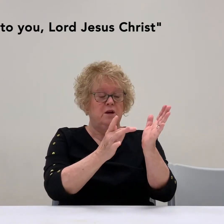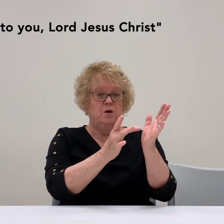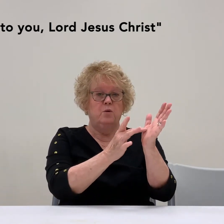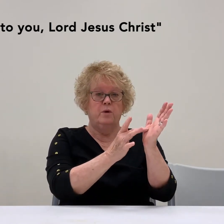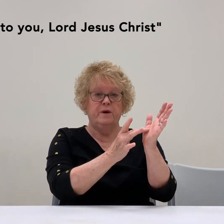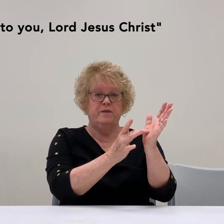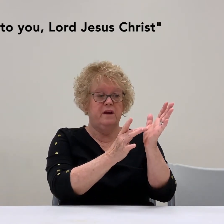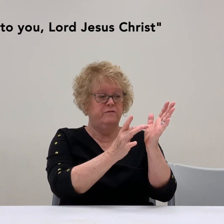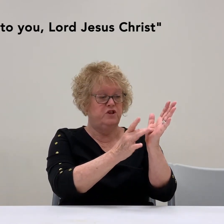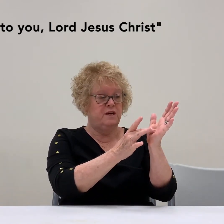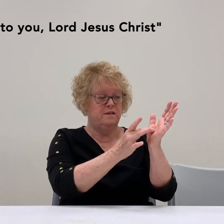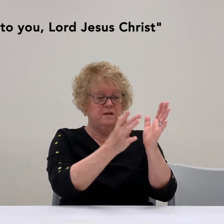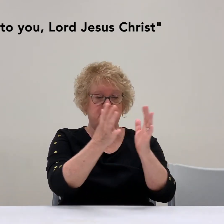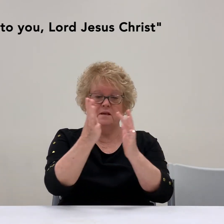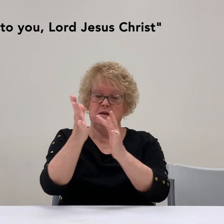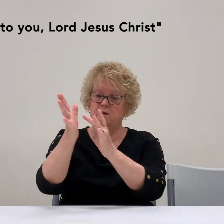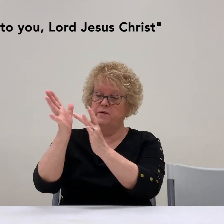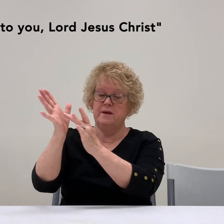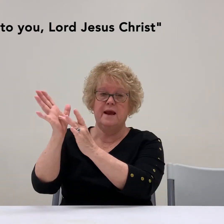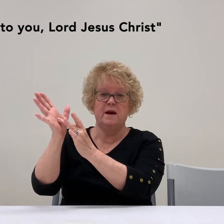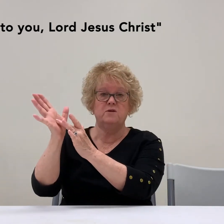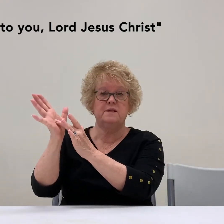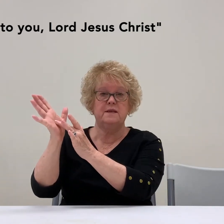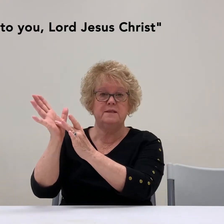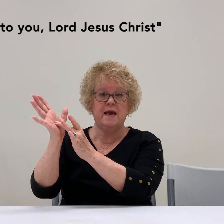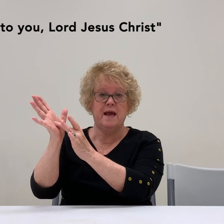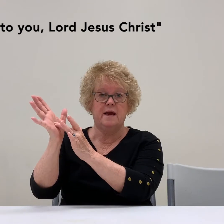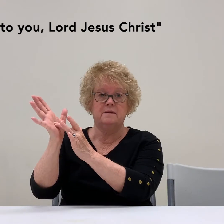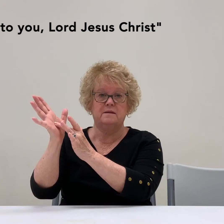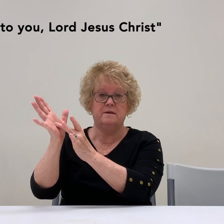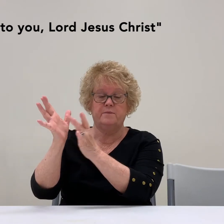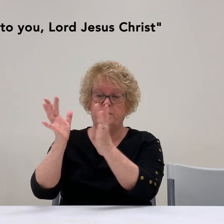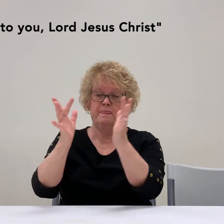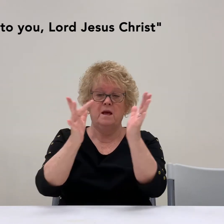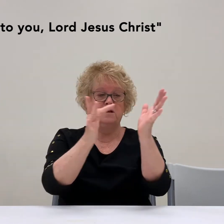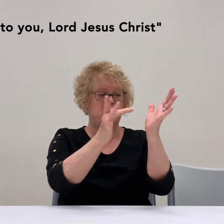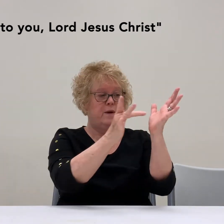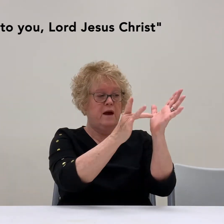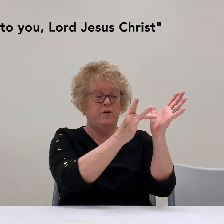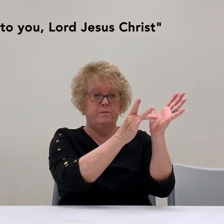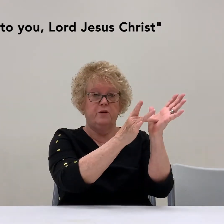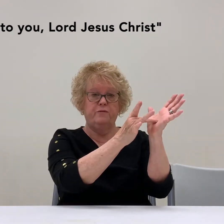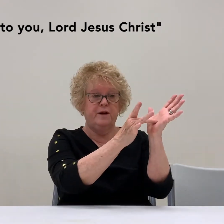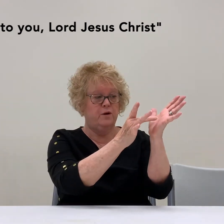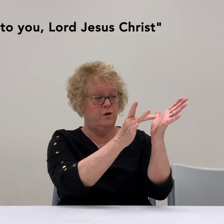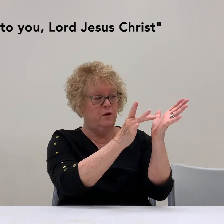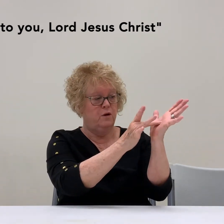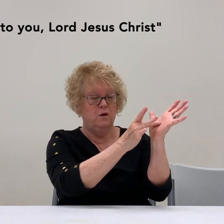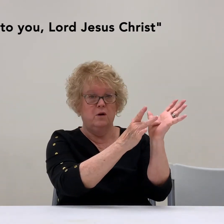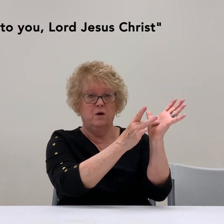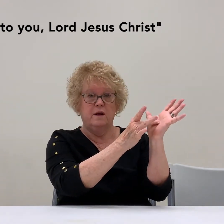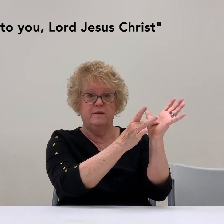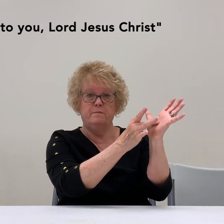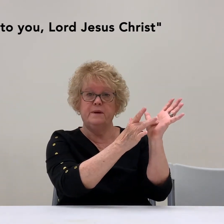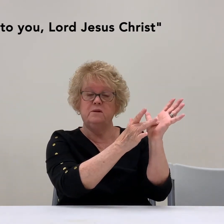When we think of Jesus with the nails in his hands. So we have our middle finger in the middle